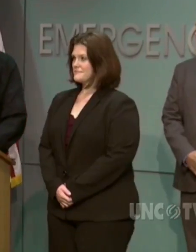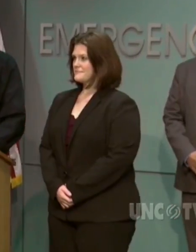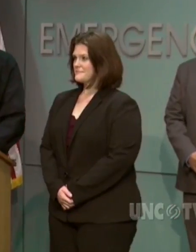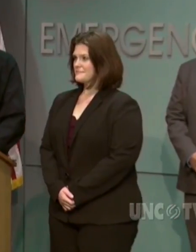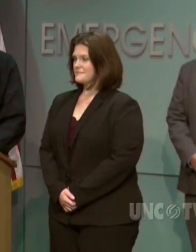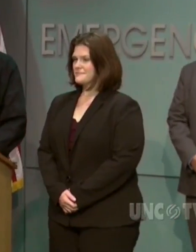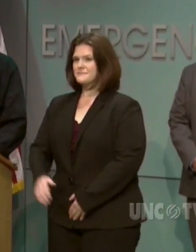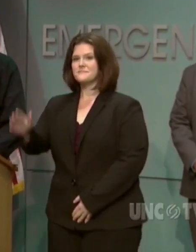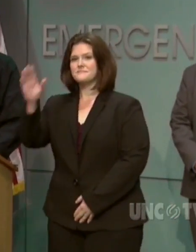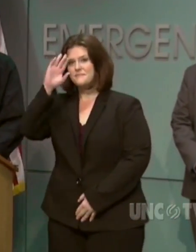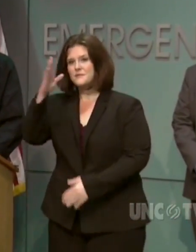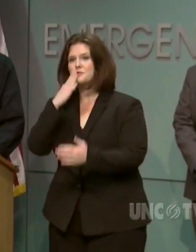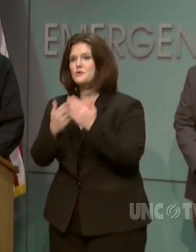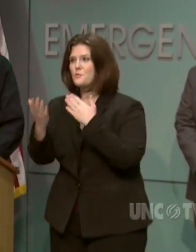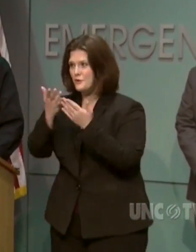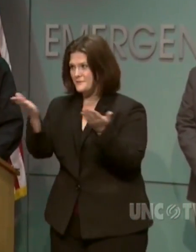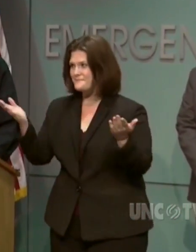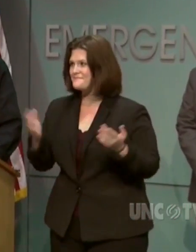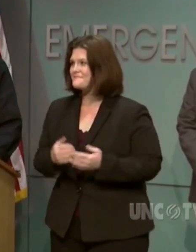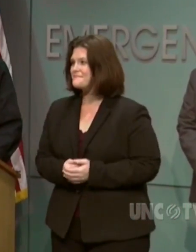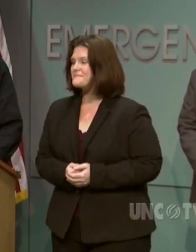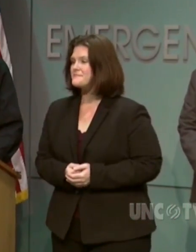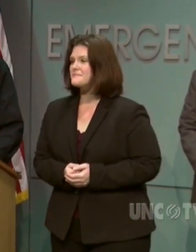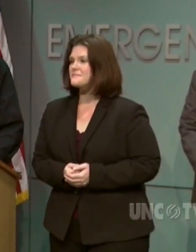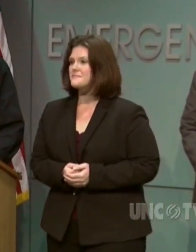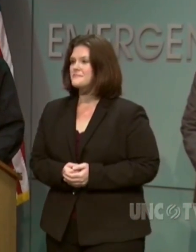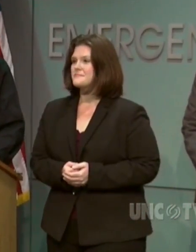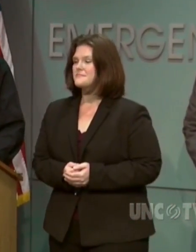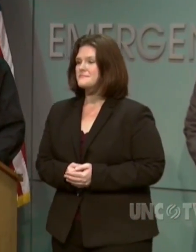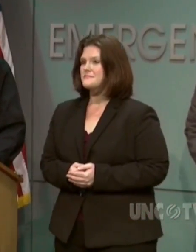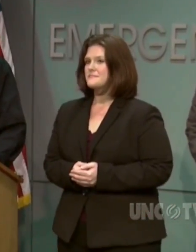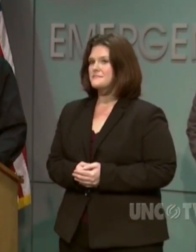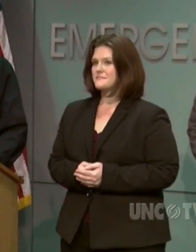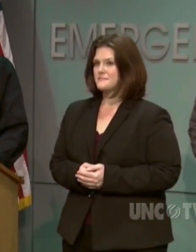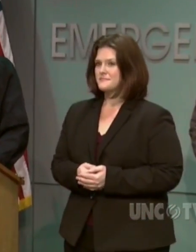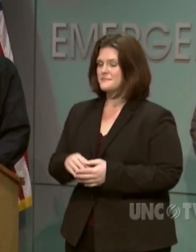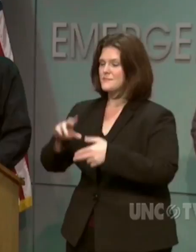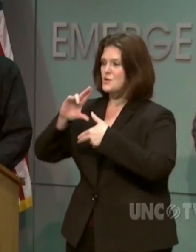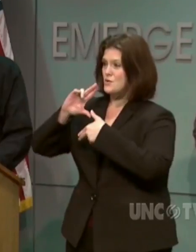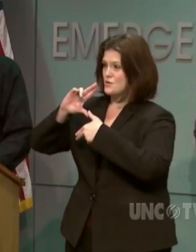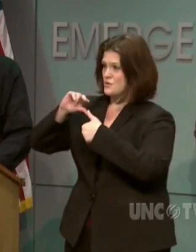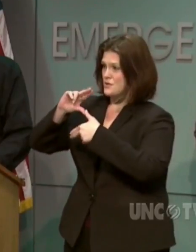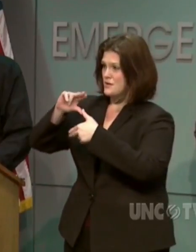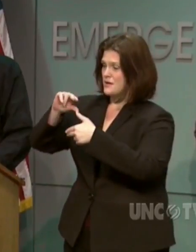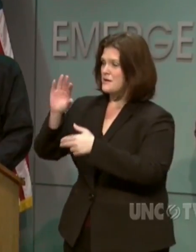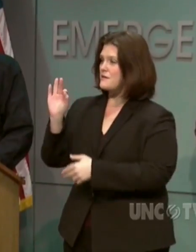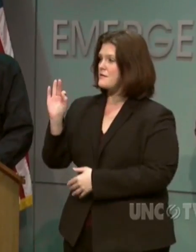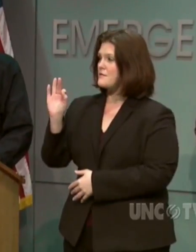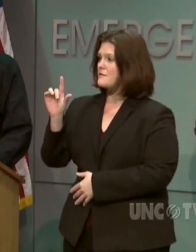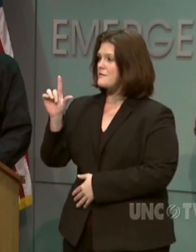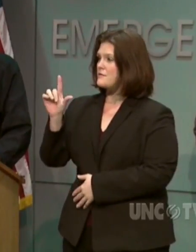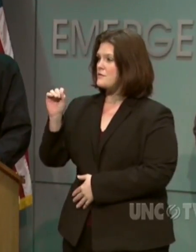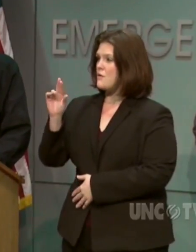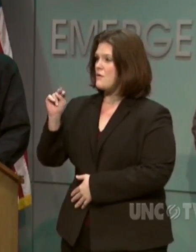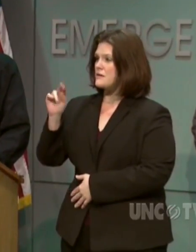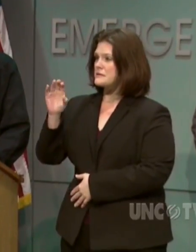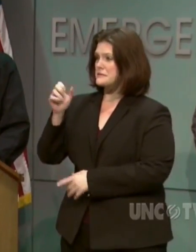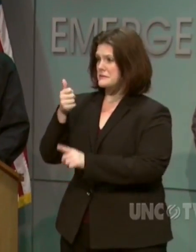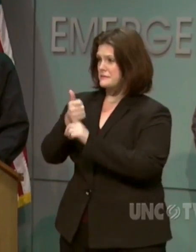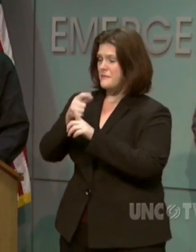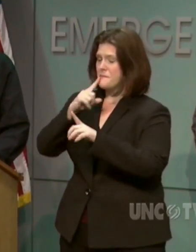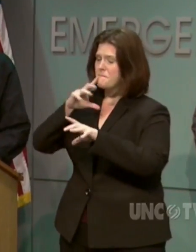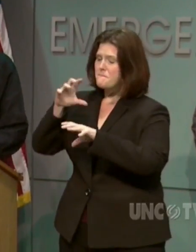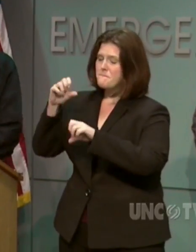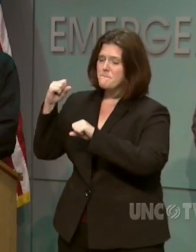Good morning everyone. Hurricane Florence is powerful, slow, and